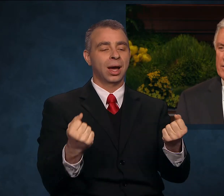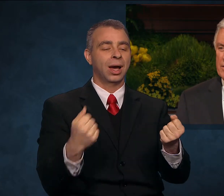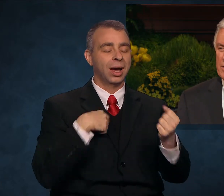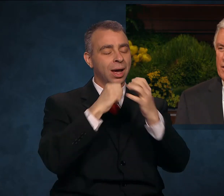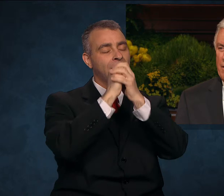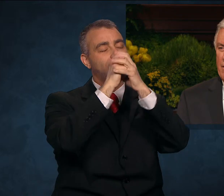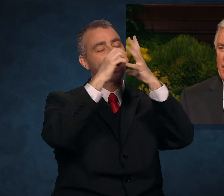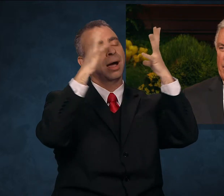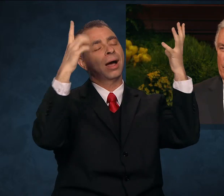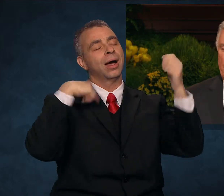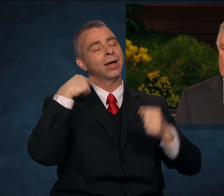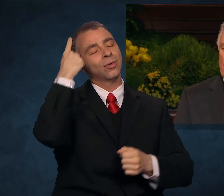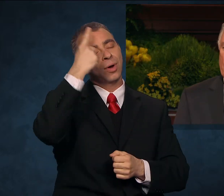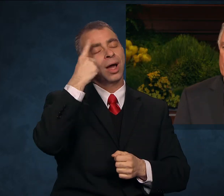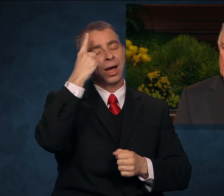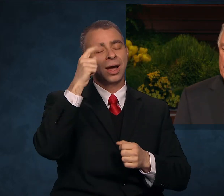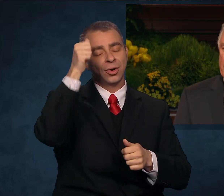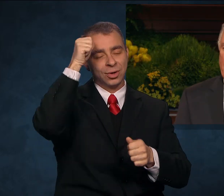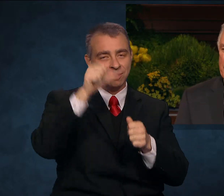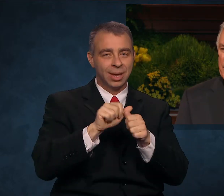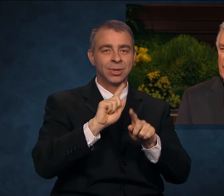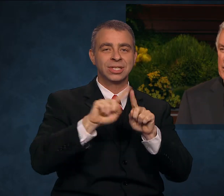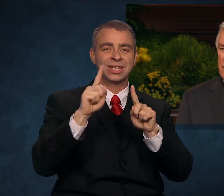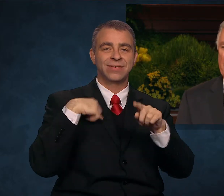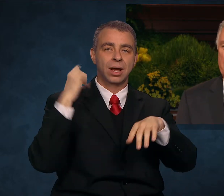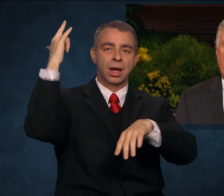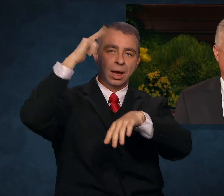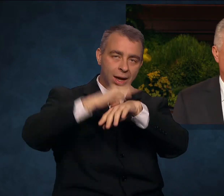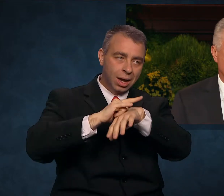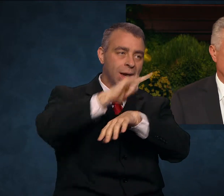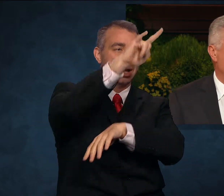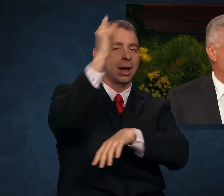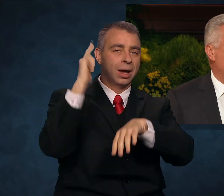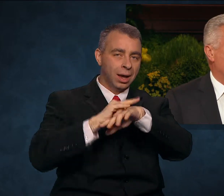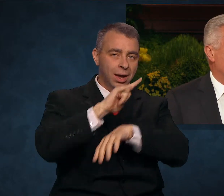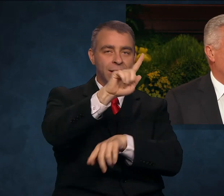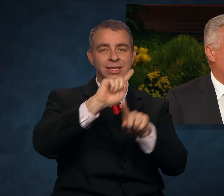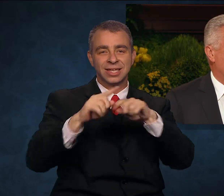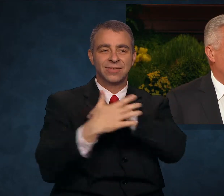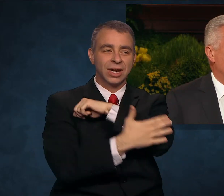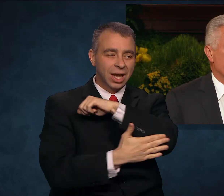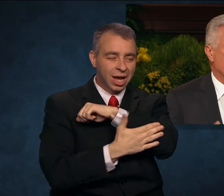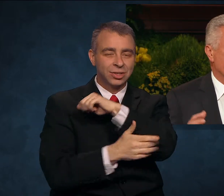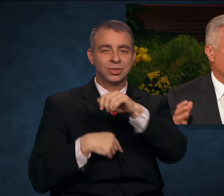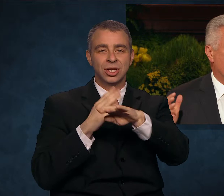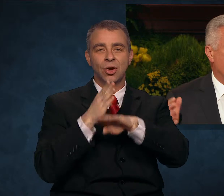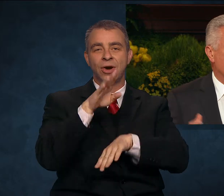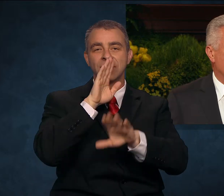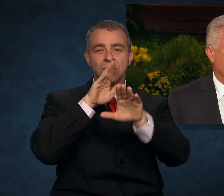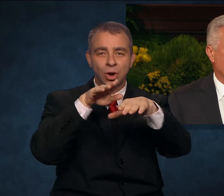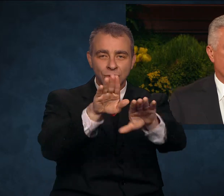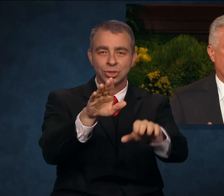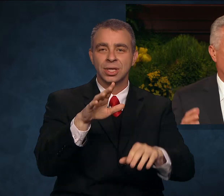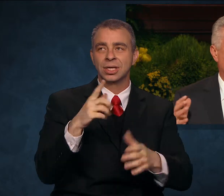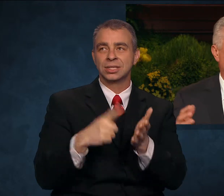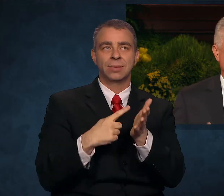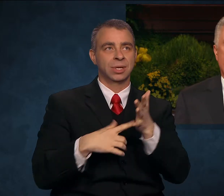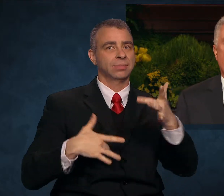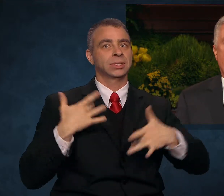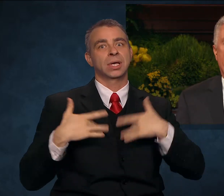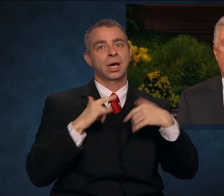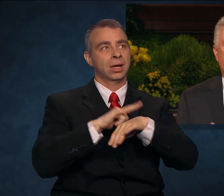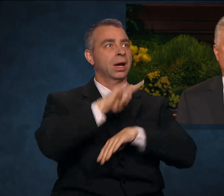flights across oceans and continents filled my heart and mind. I envisioned exciting takeoffs and